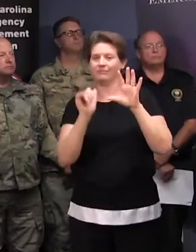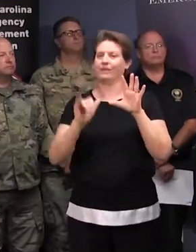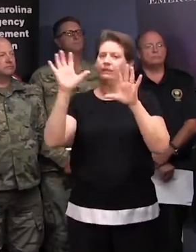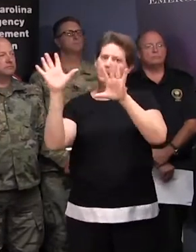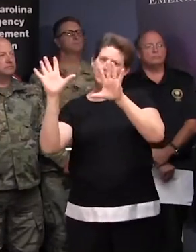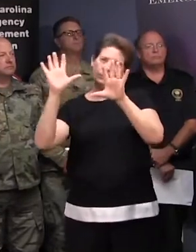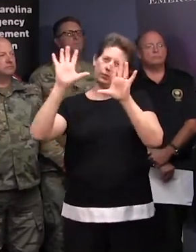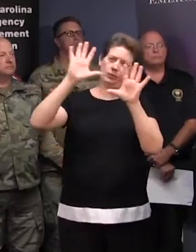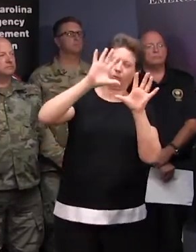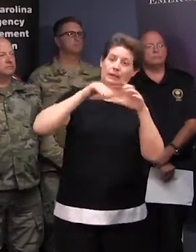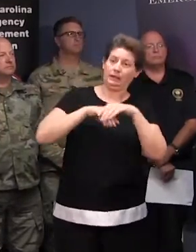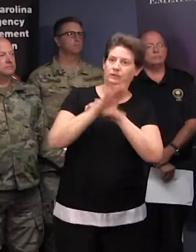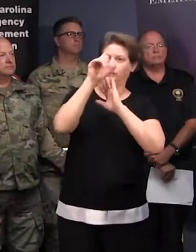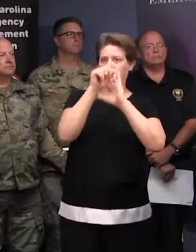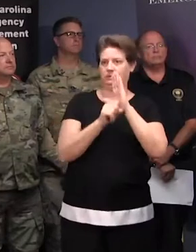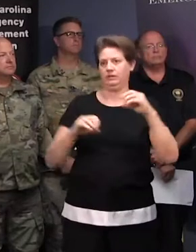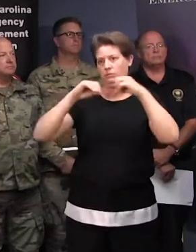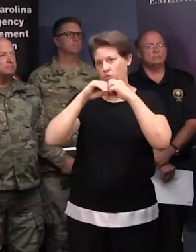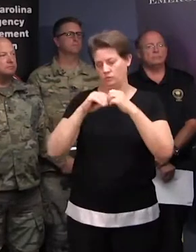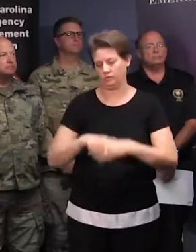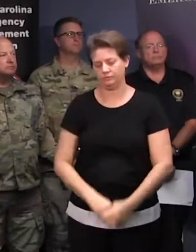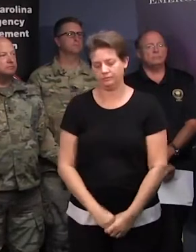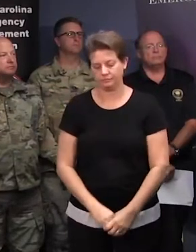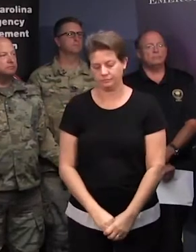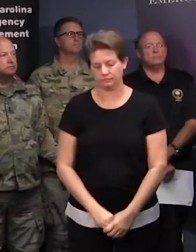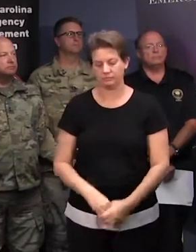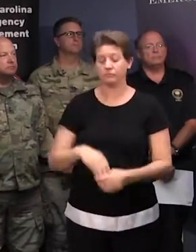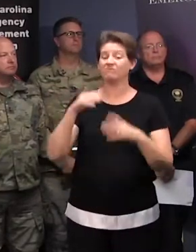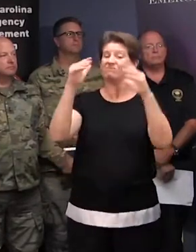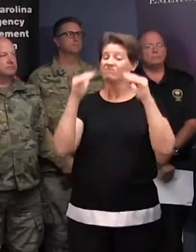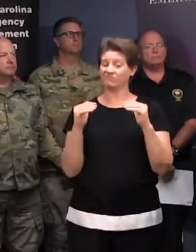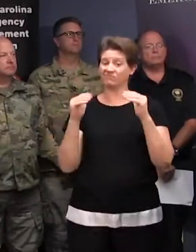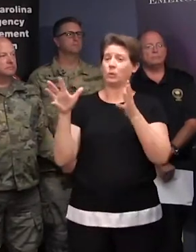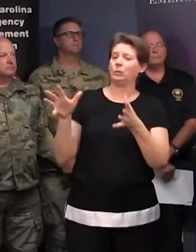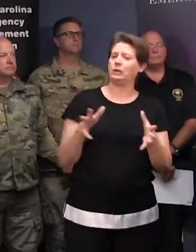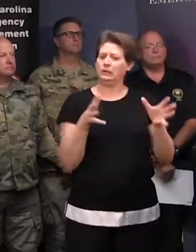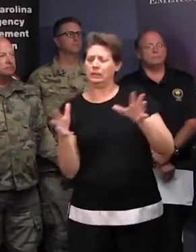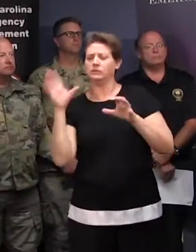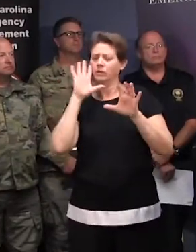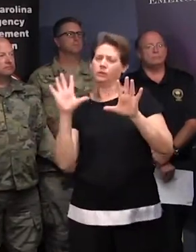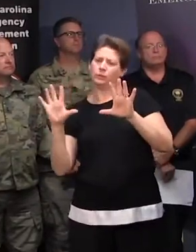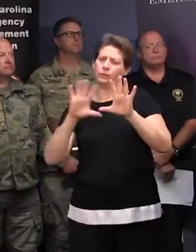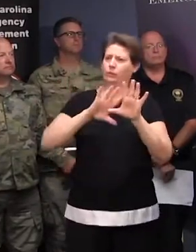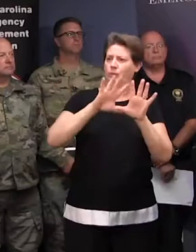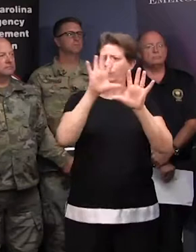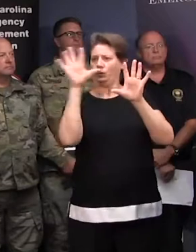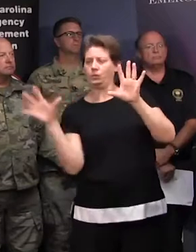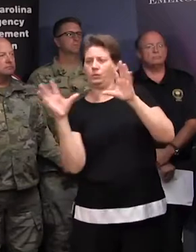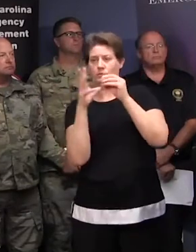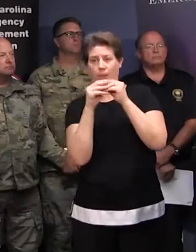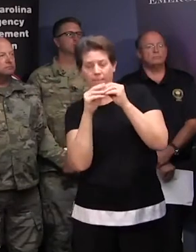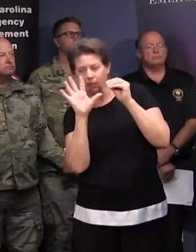westward into the northeast part of the state. Tropical storm force winds will spread into parts of the Lowcountry and